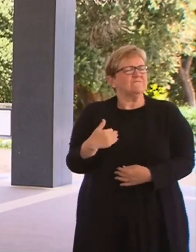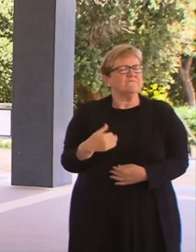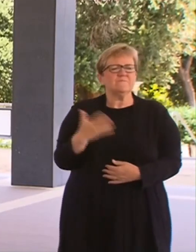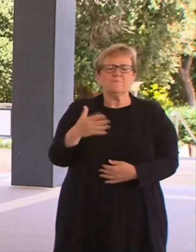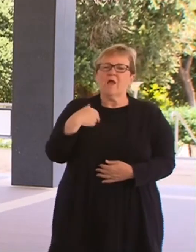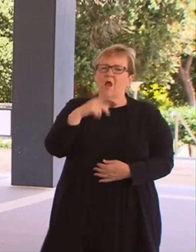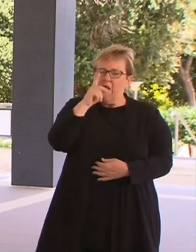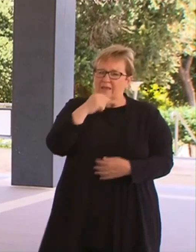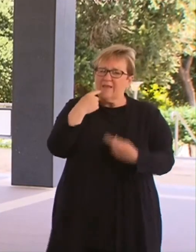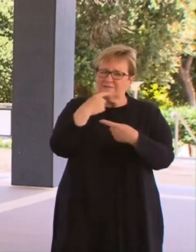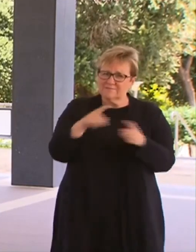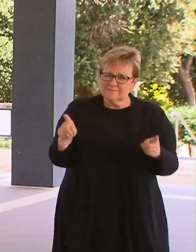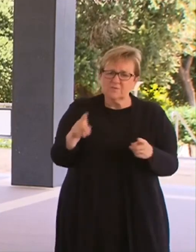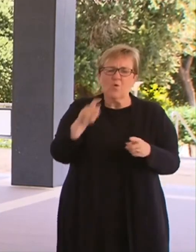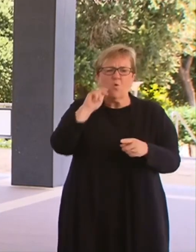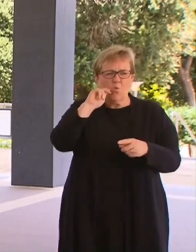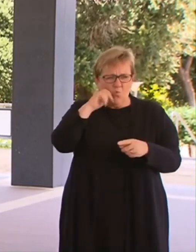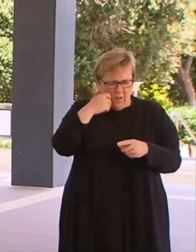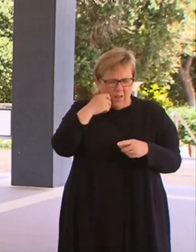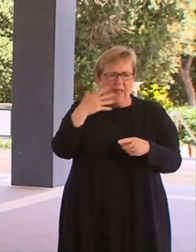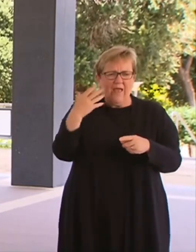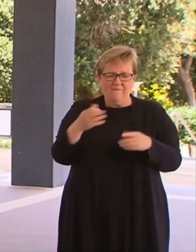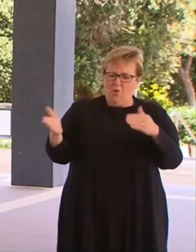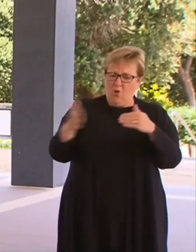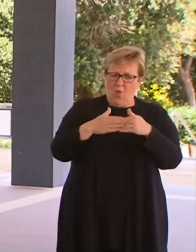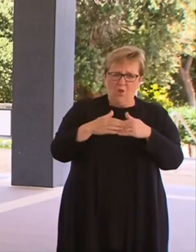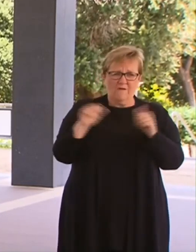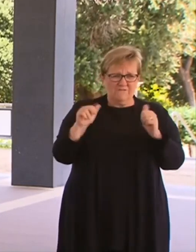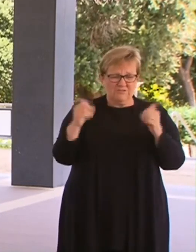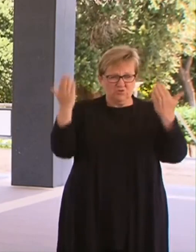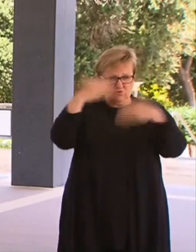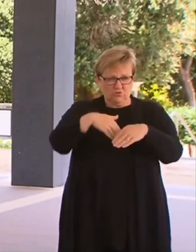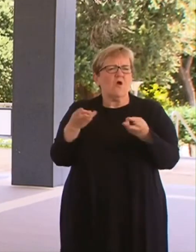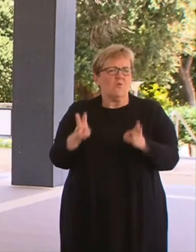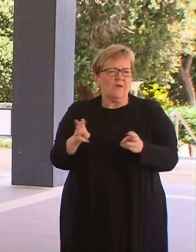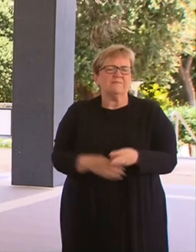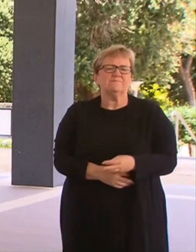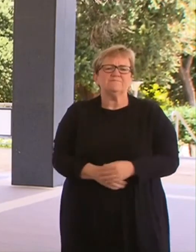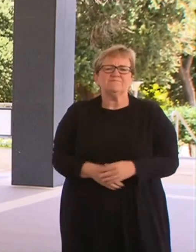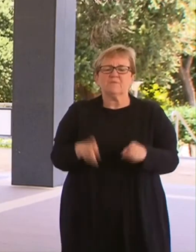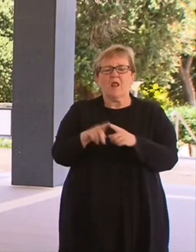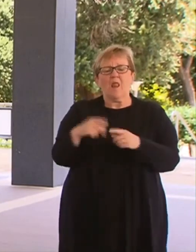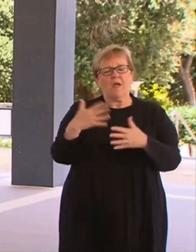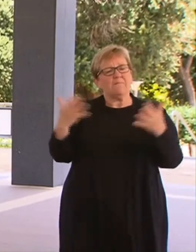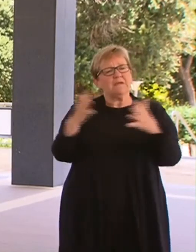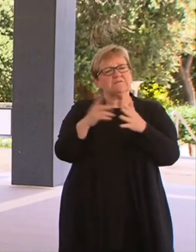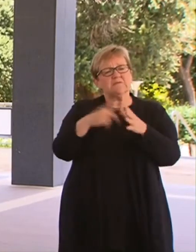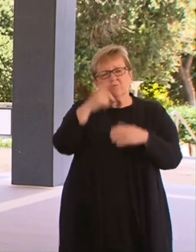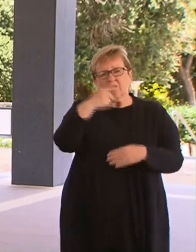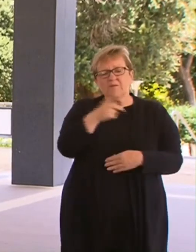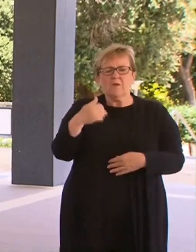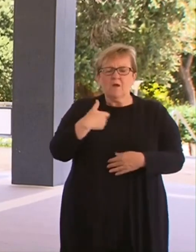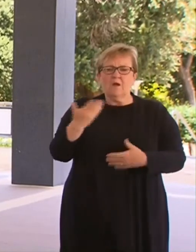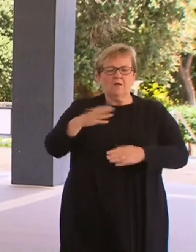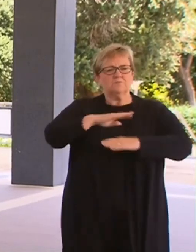that I can confirm we will exit lockdown at 6pm tonight. Like many West Australians, I'm